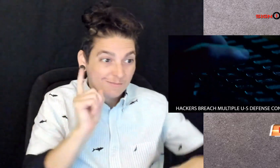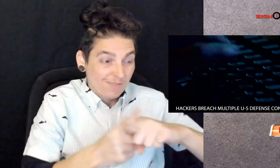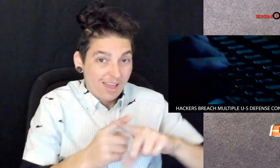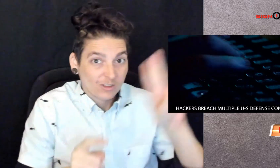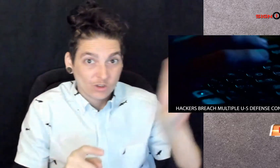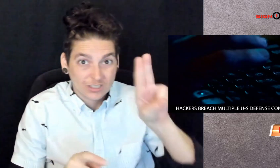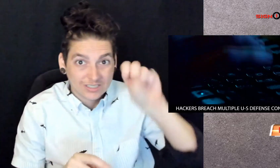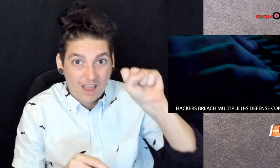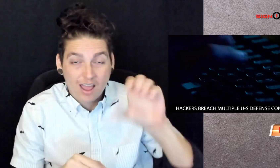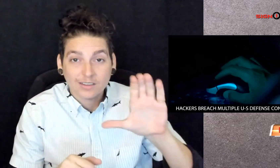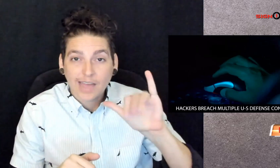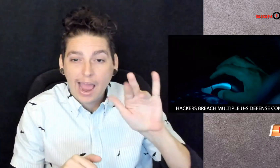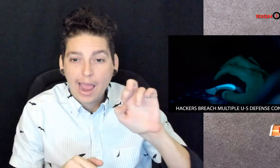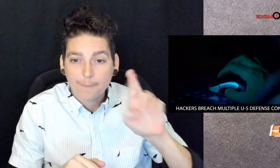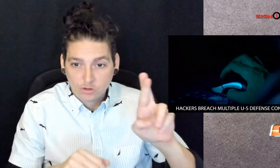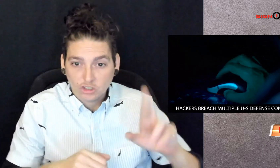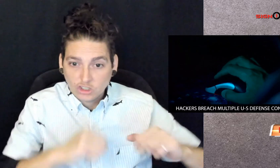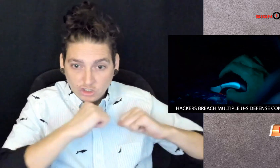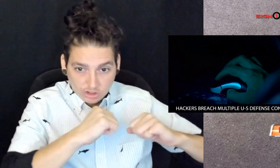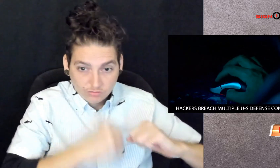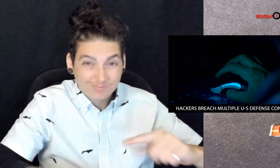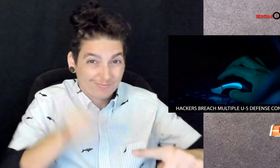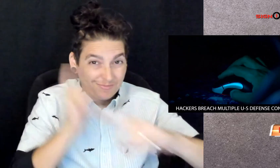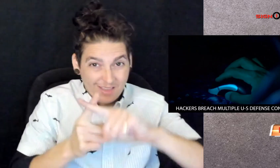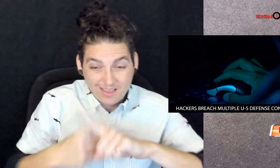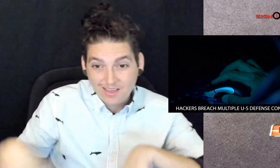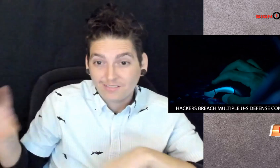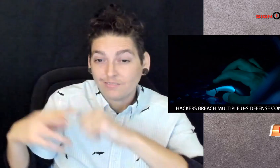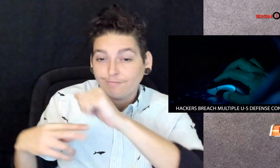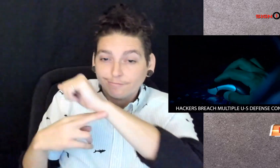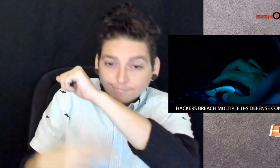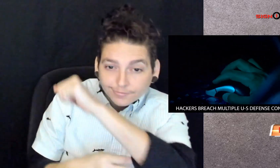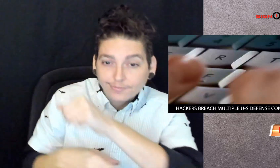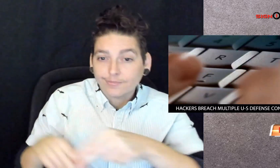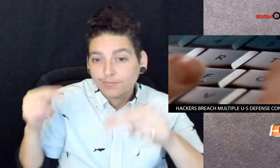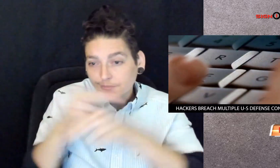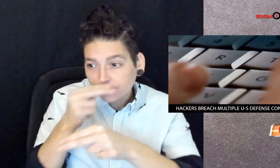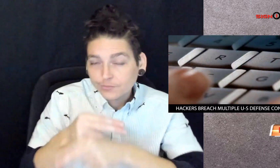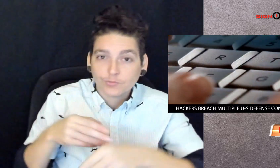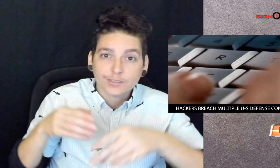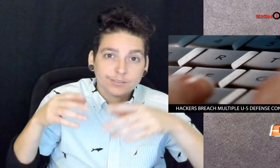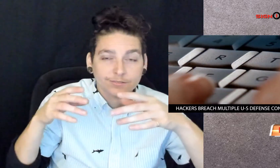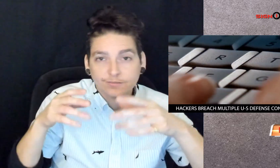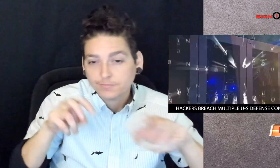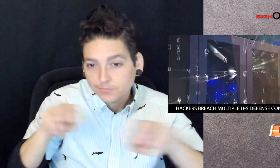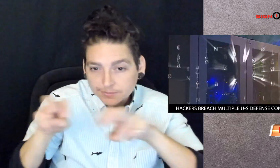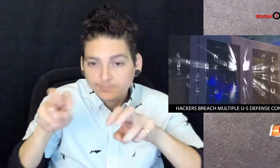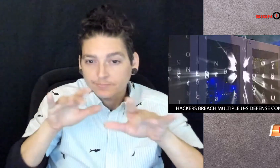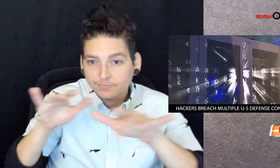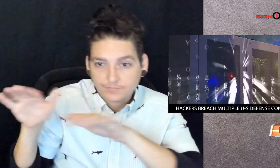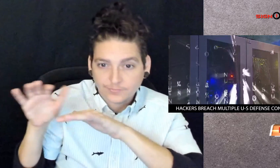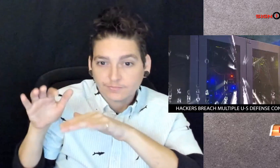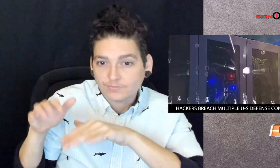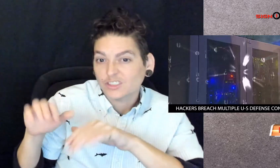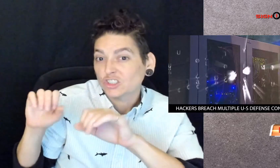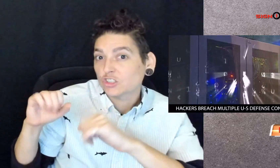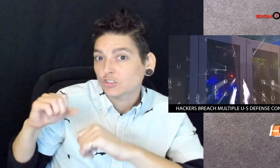Agency and the U.S. Cybersecurity and Infrastructure Security Agency are tracking